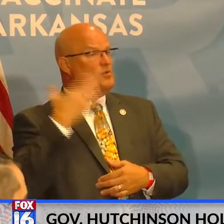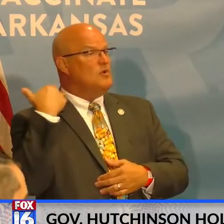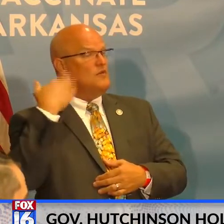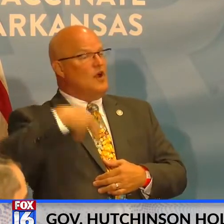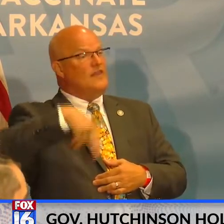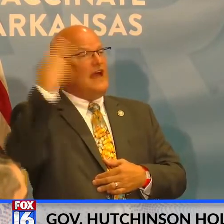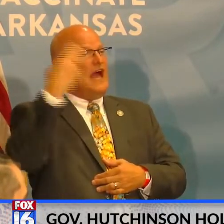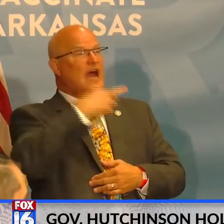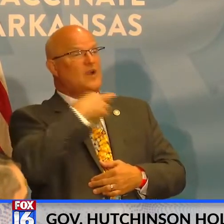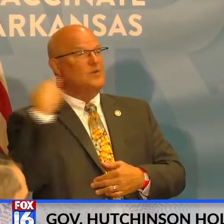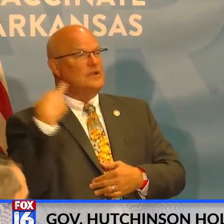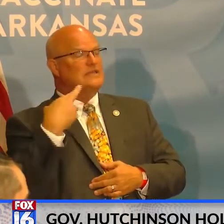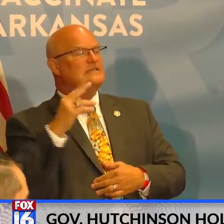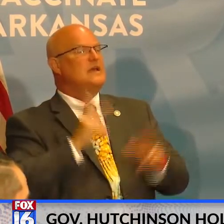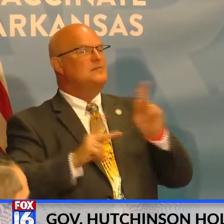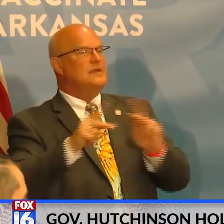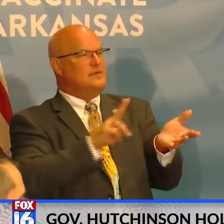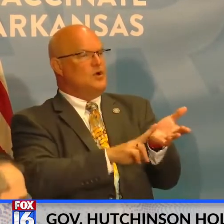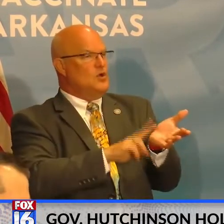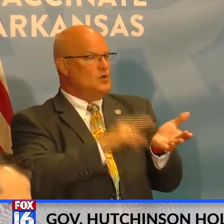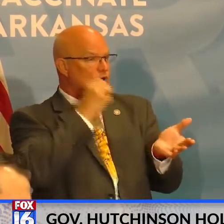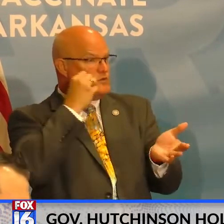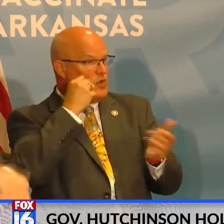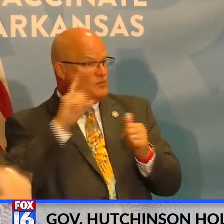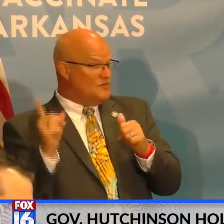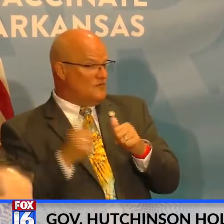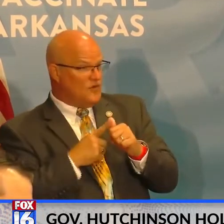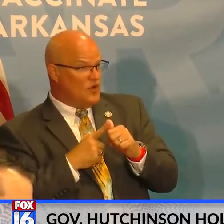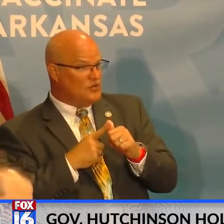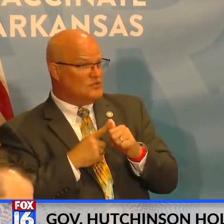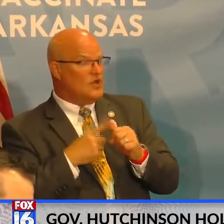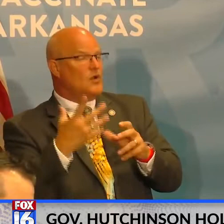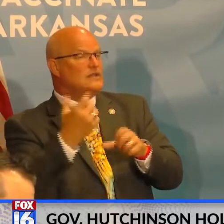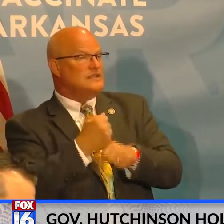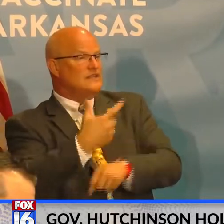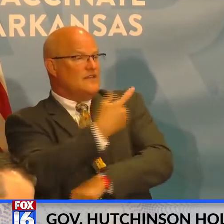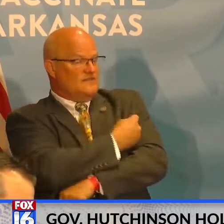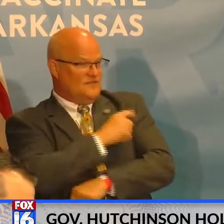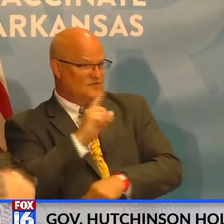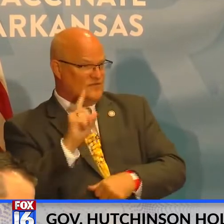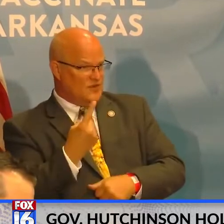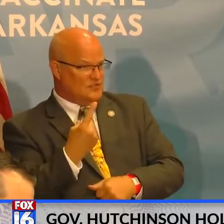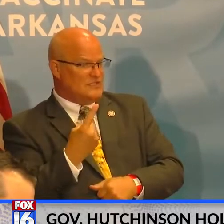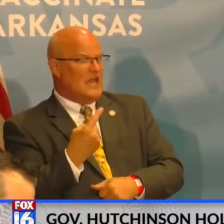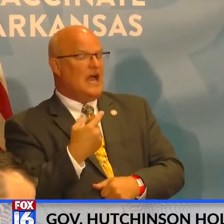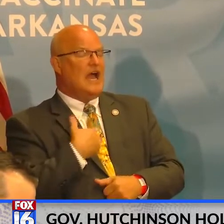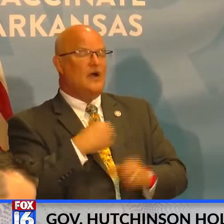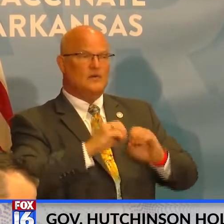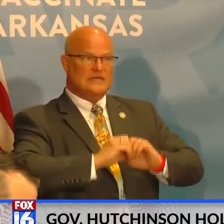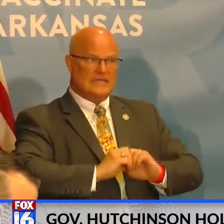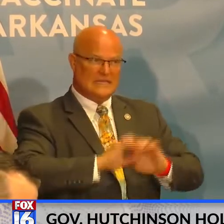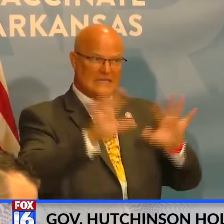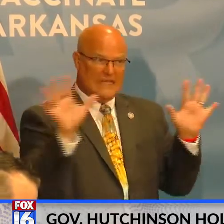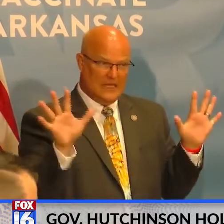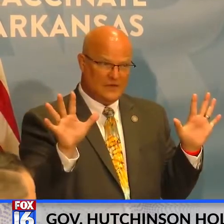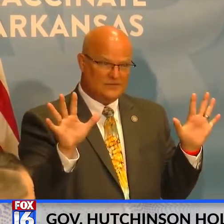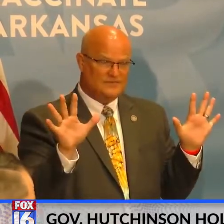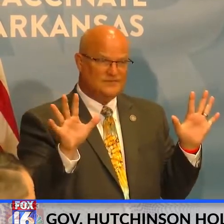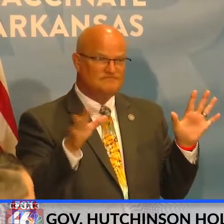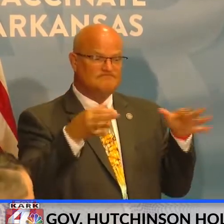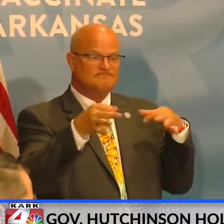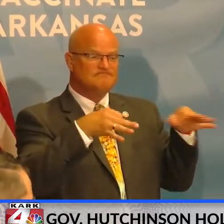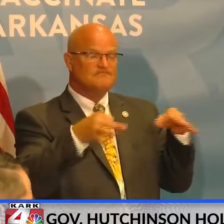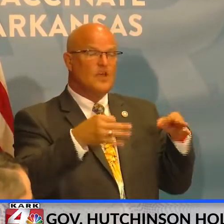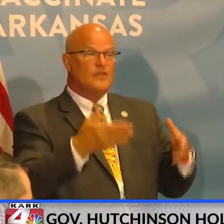individuals living in long-term congregate settings first. They will receive their vaccines first. I want to make it very clear that the